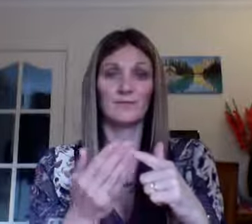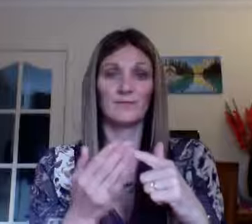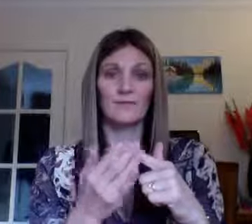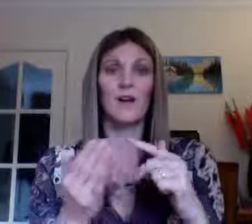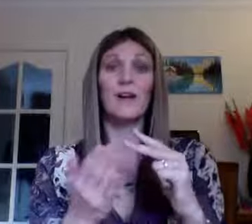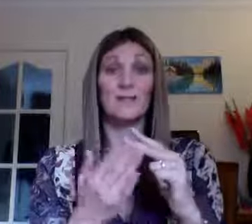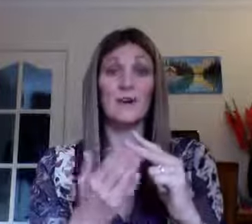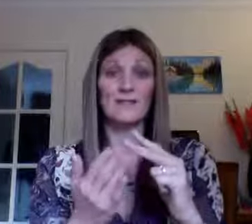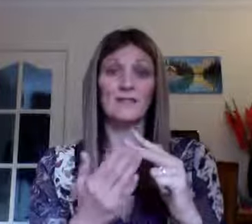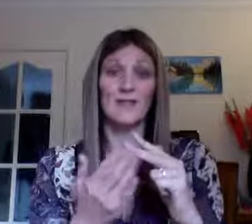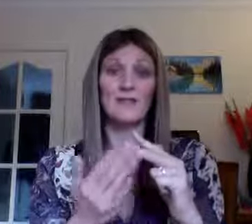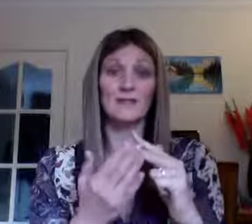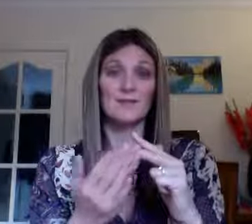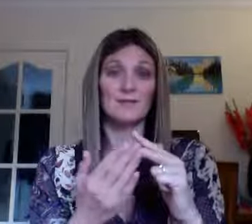I am ready to let this go.